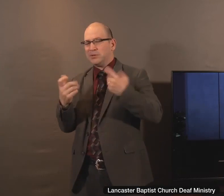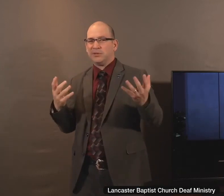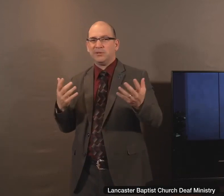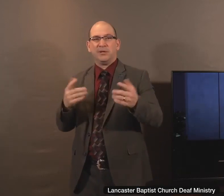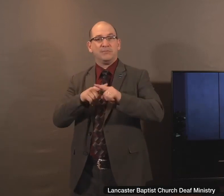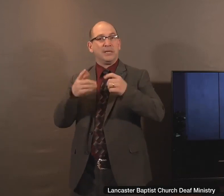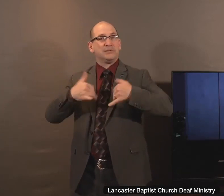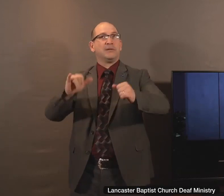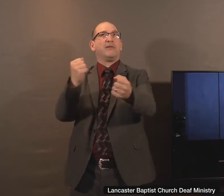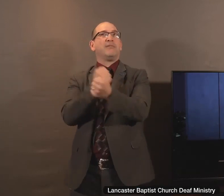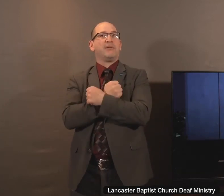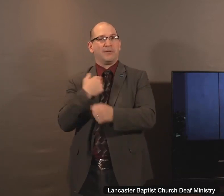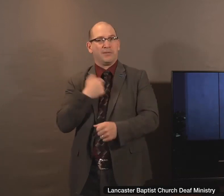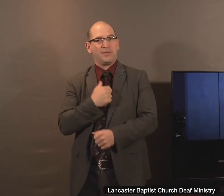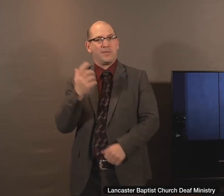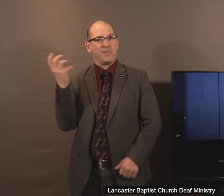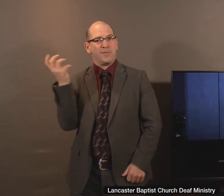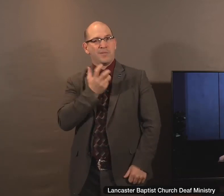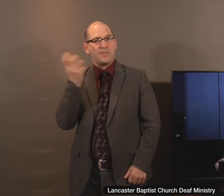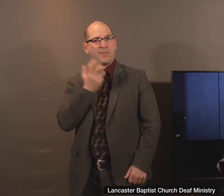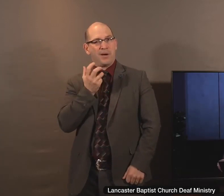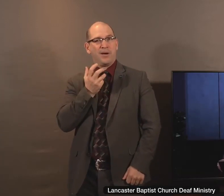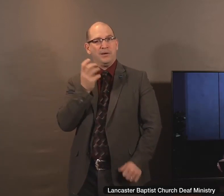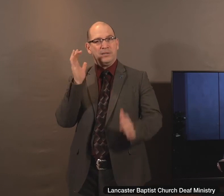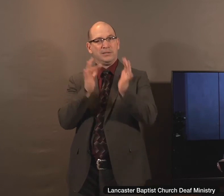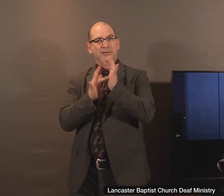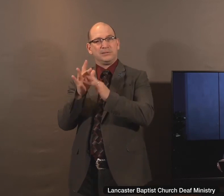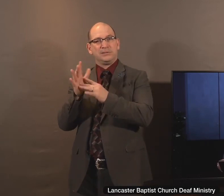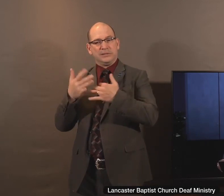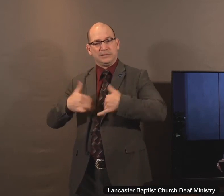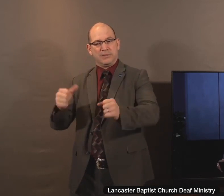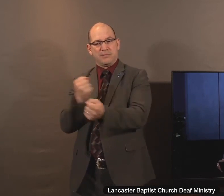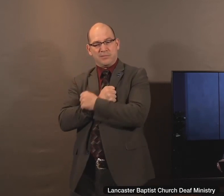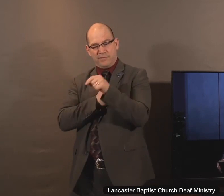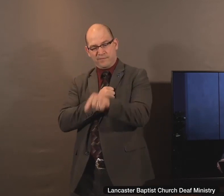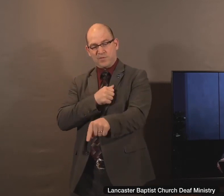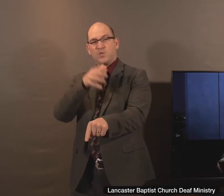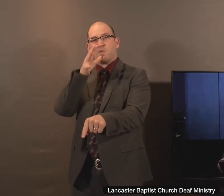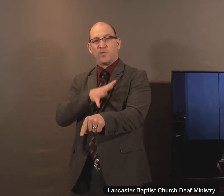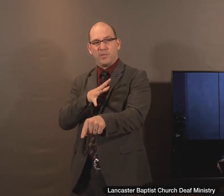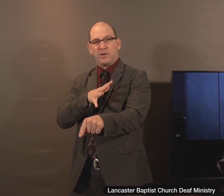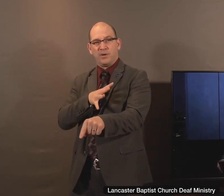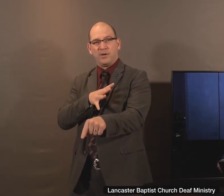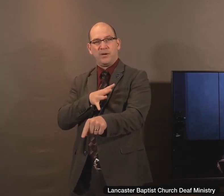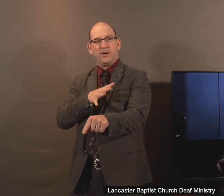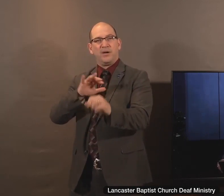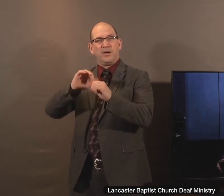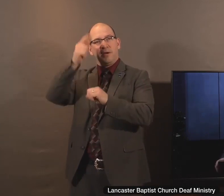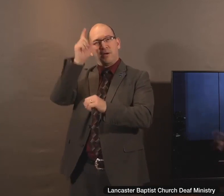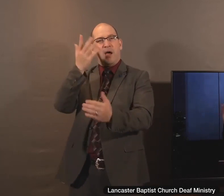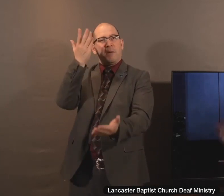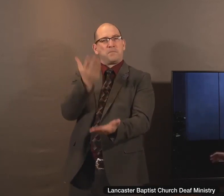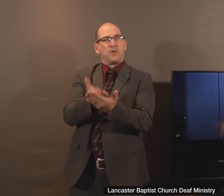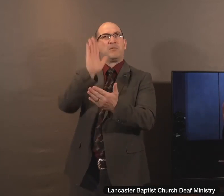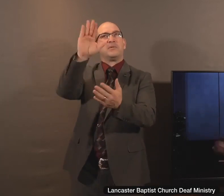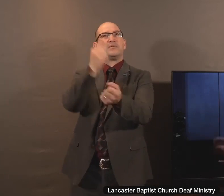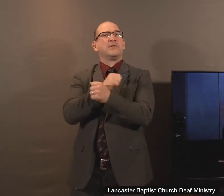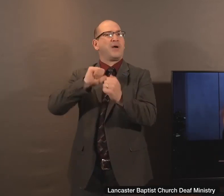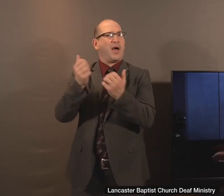loved this woman even where she was. But God commended his love toward us in that while we were